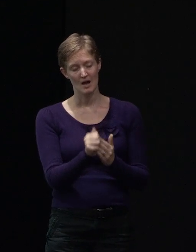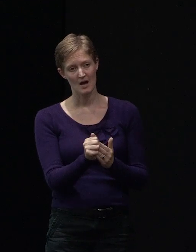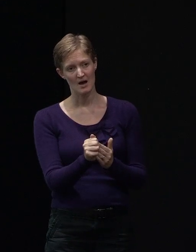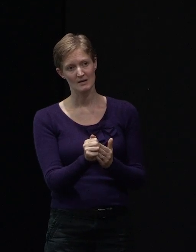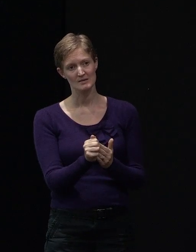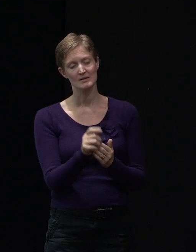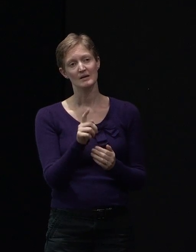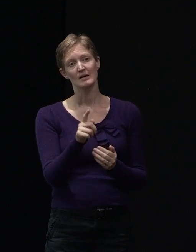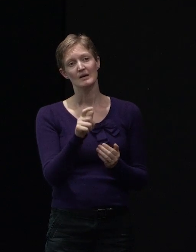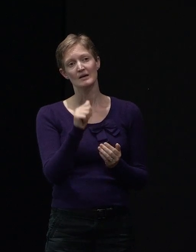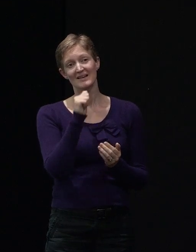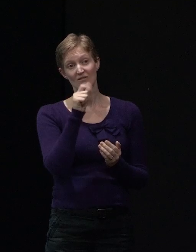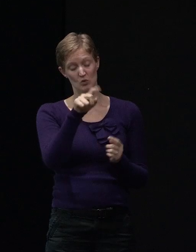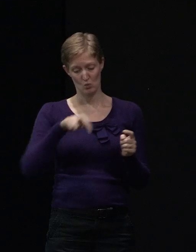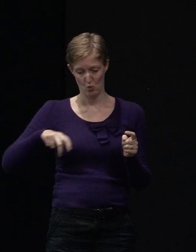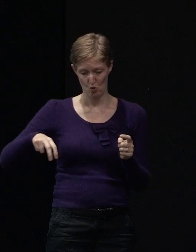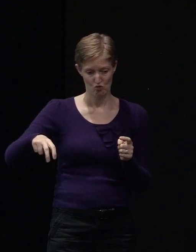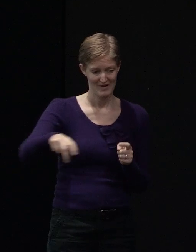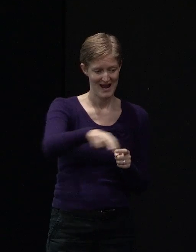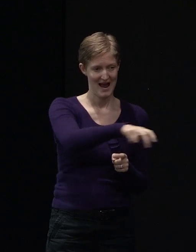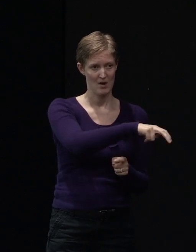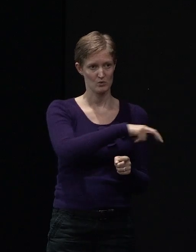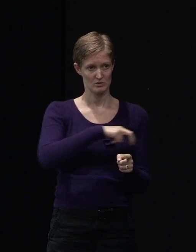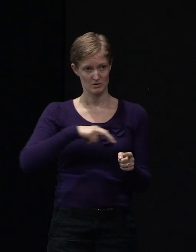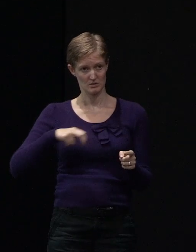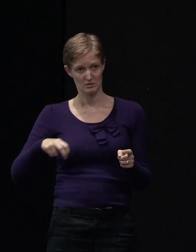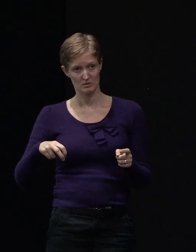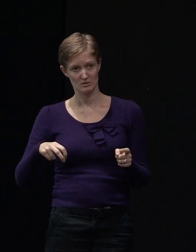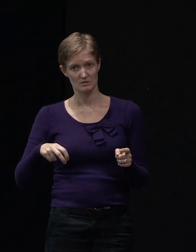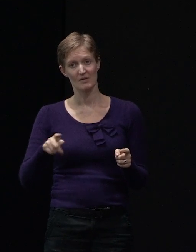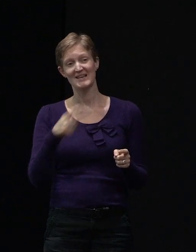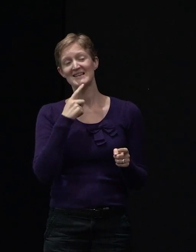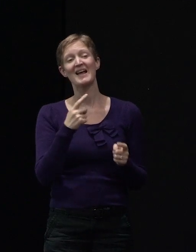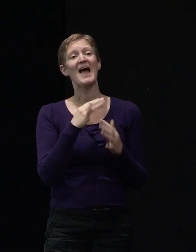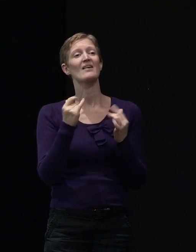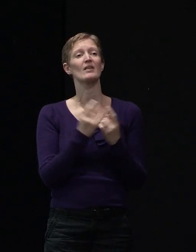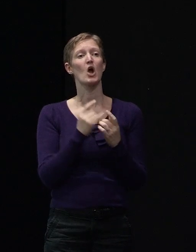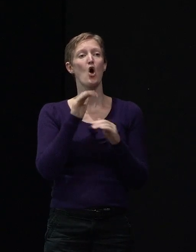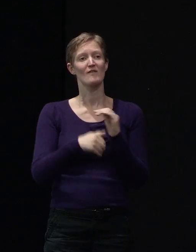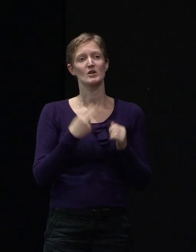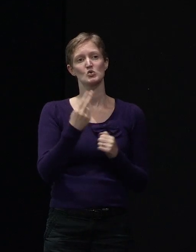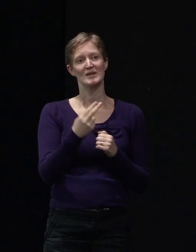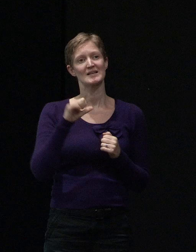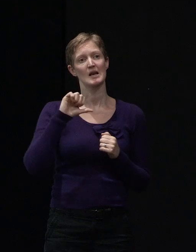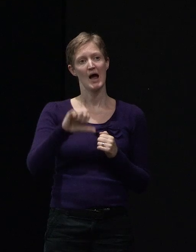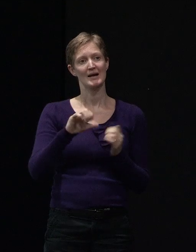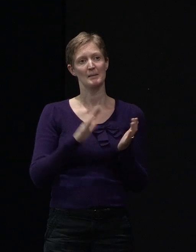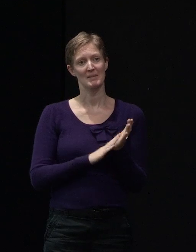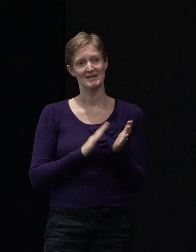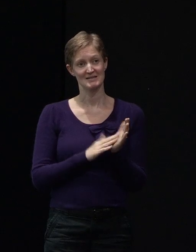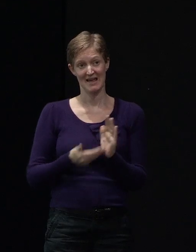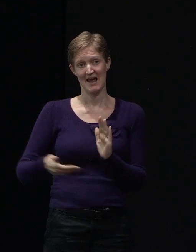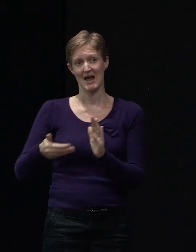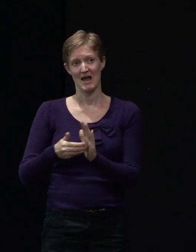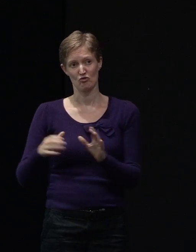if you walk around the perimeter of your home, the guidelines at DBH do say anything over 20 millimetres as a total addition. It means that